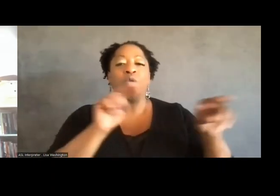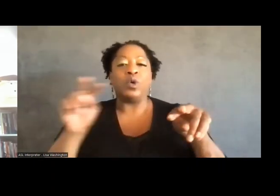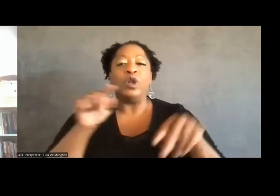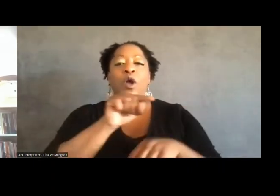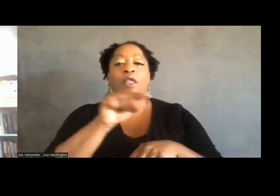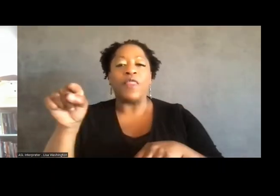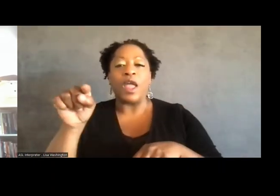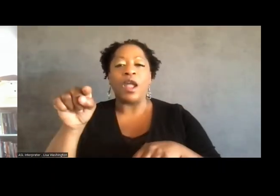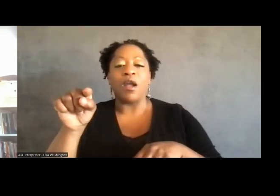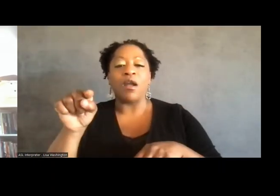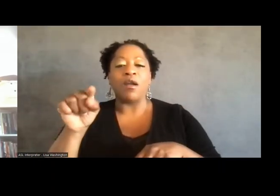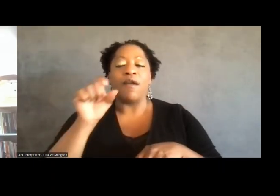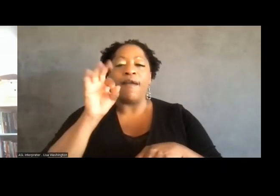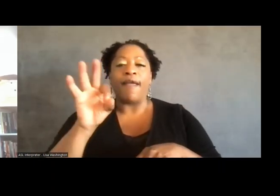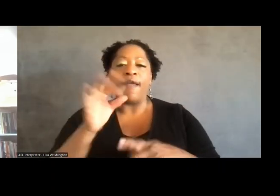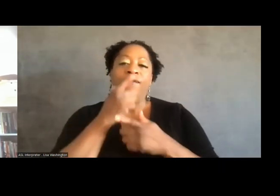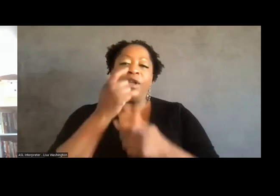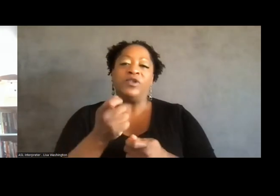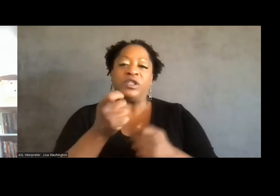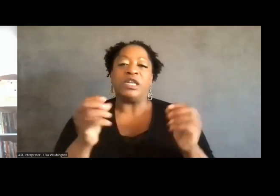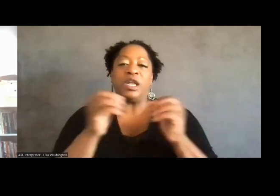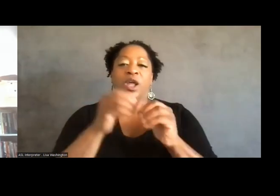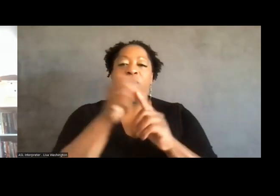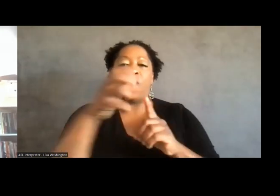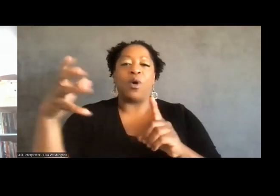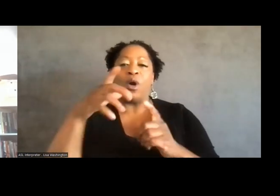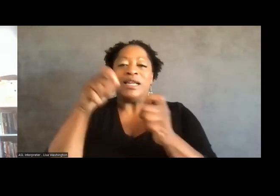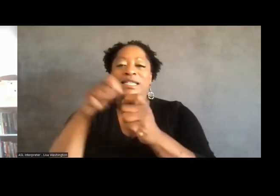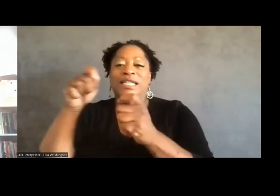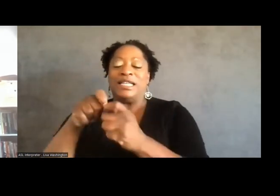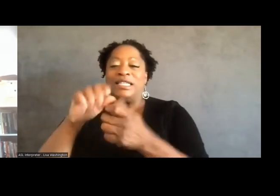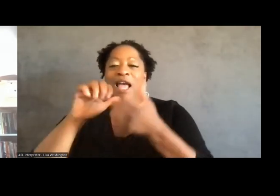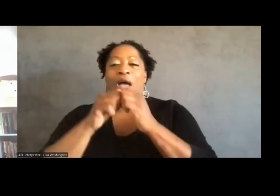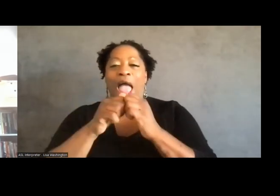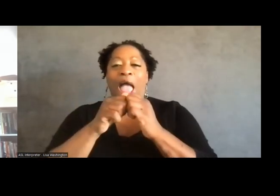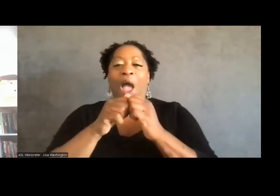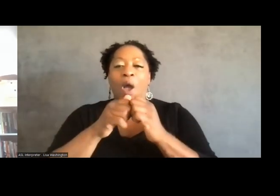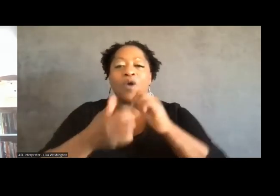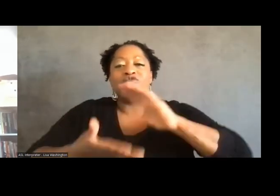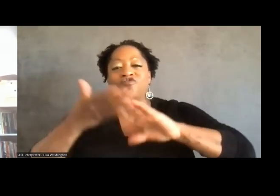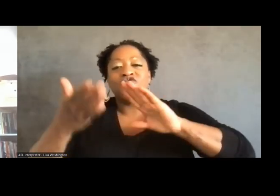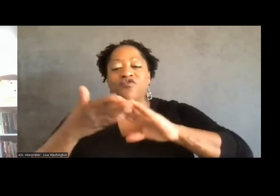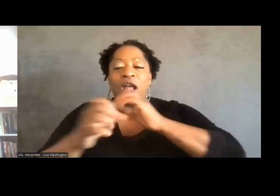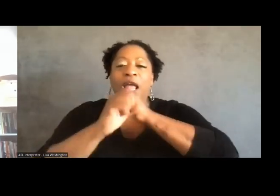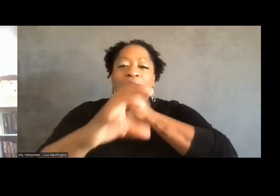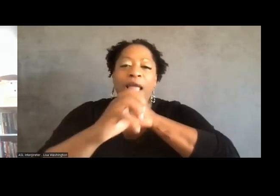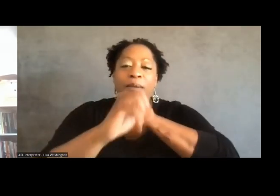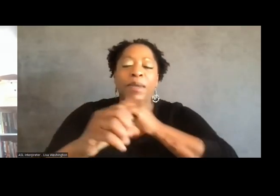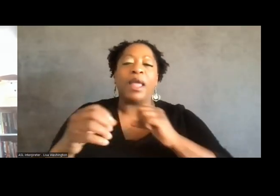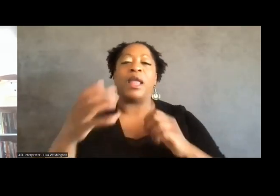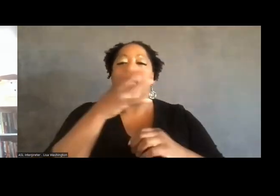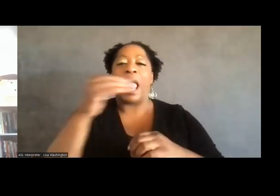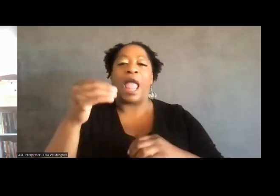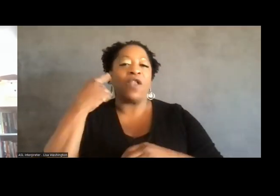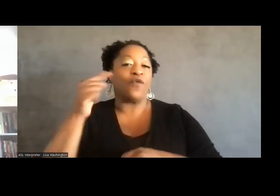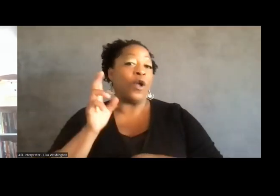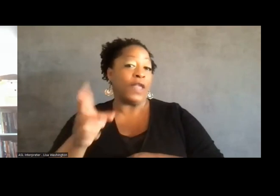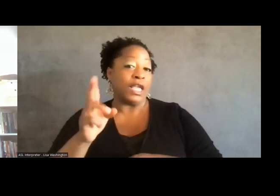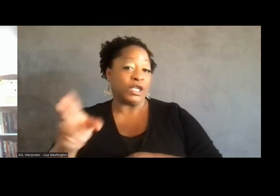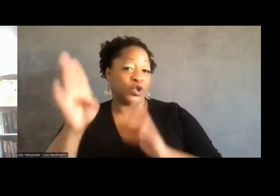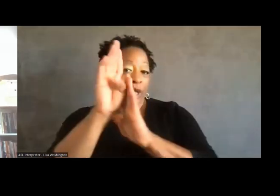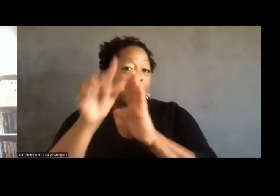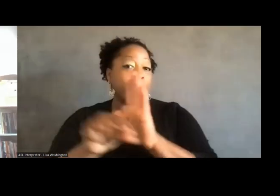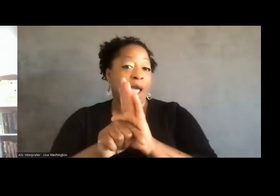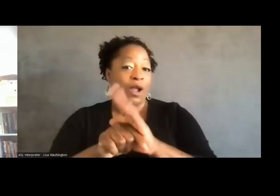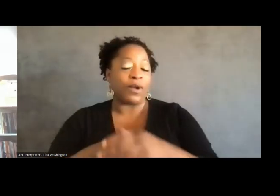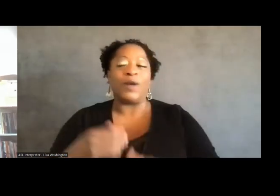for more details about how the campaign ran and the history and all of that. Thank you for the support, Shirley. All right.